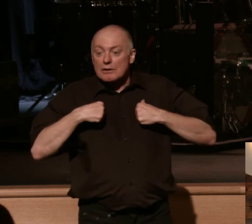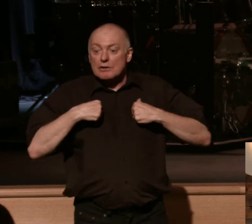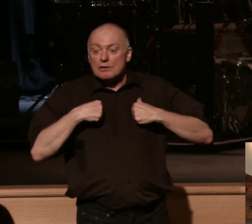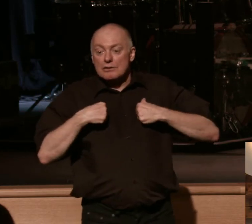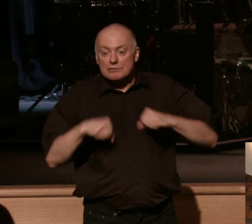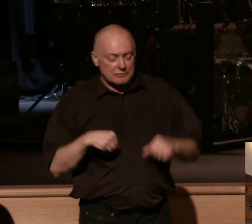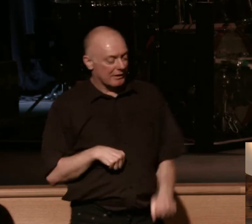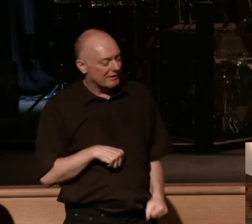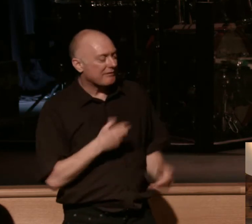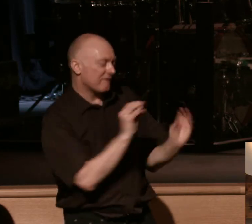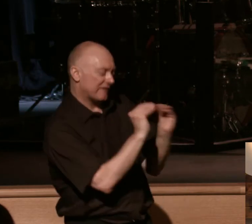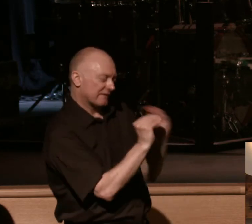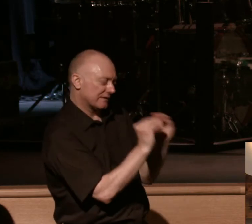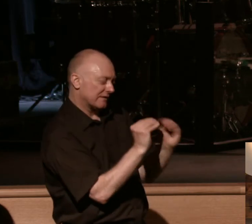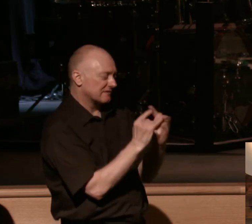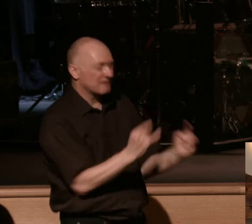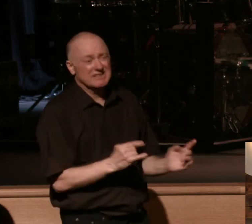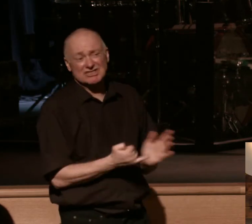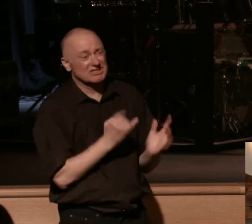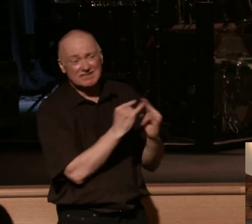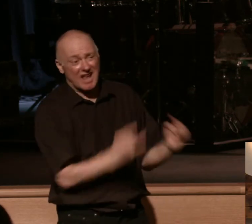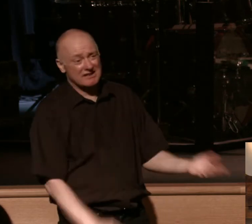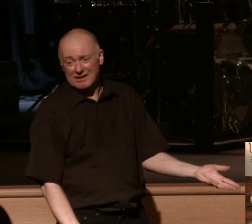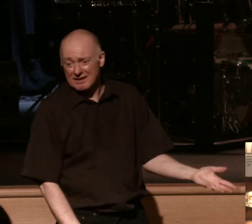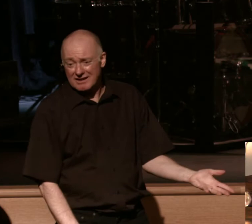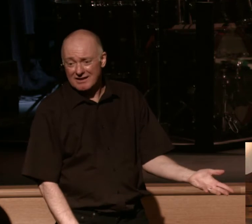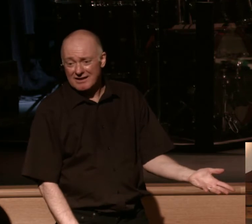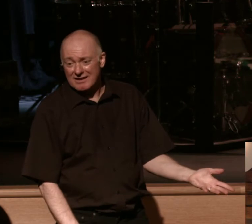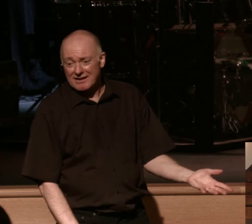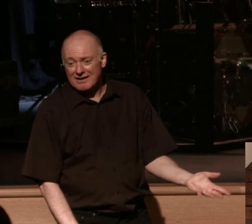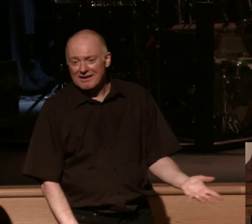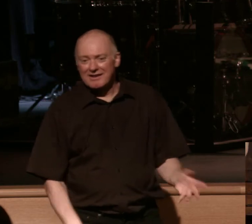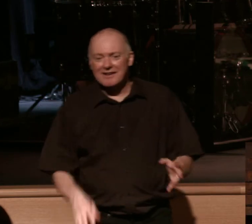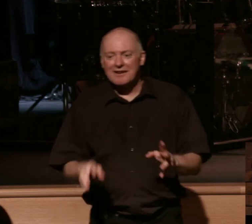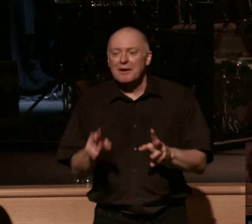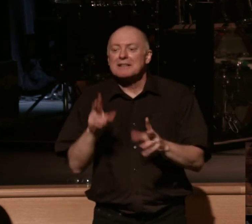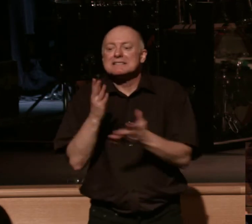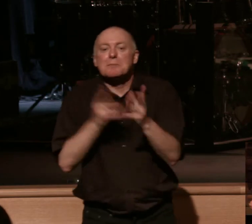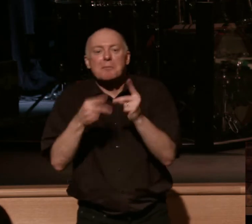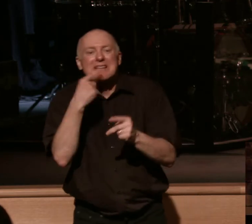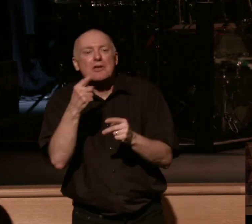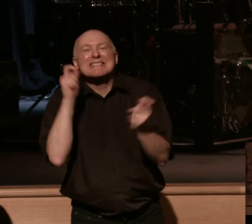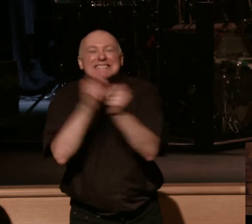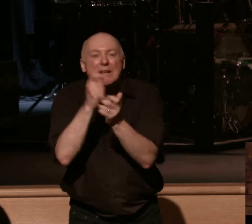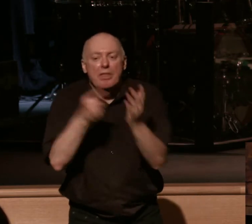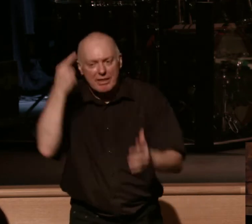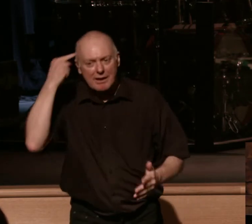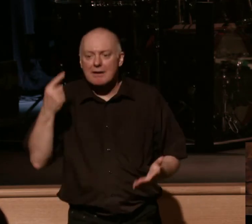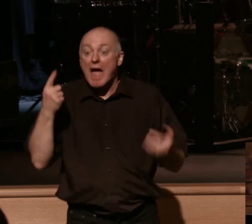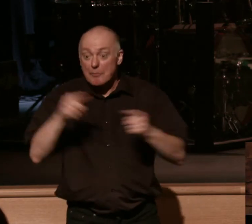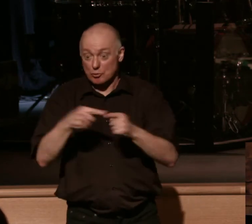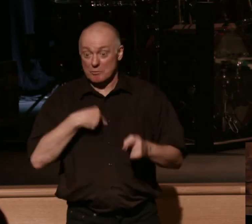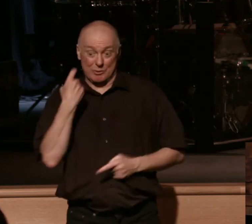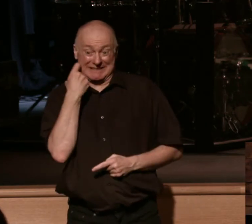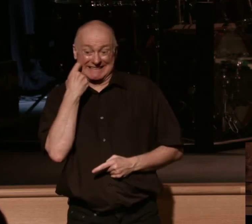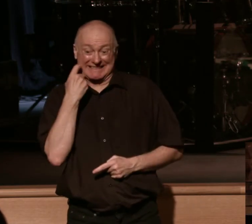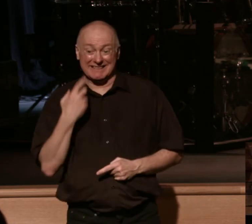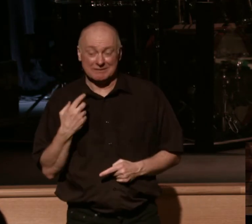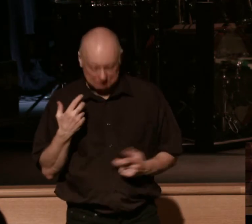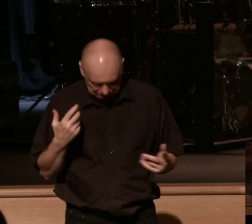as you want but it's a tent okay I want you to love the people who tell you exactly what they're thinking I had a few of those come up to me recently in the past couple months and so